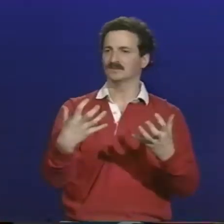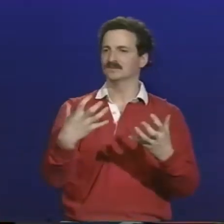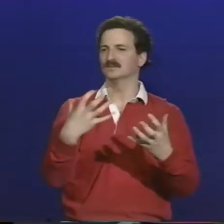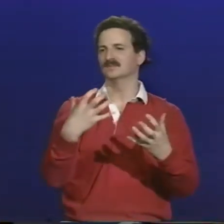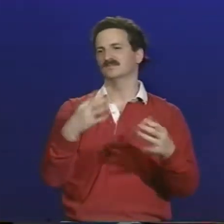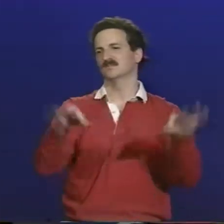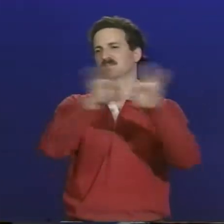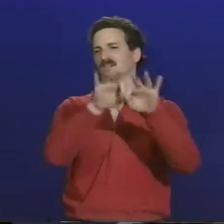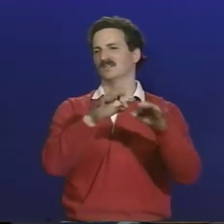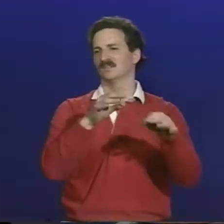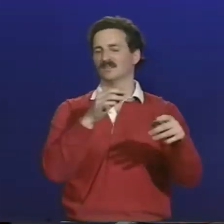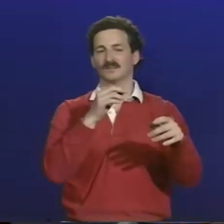important.